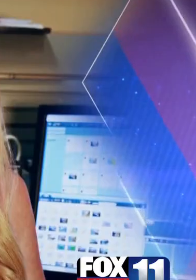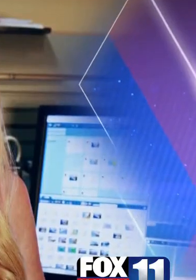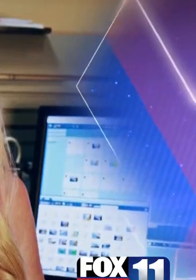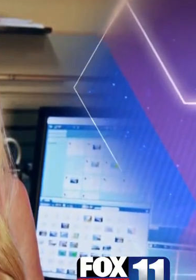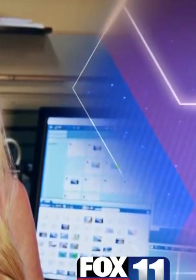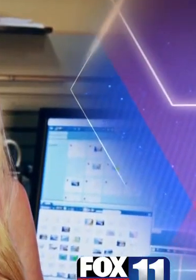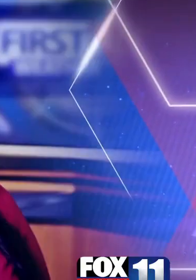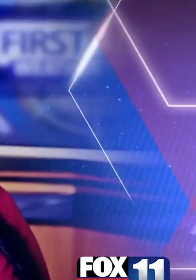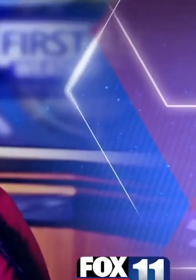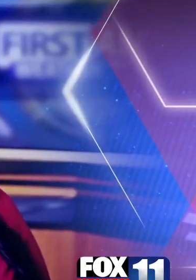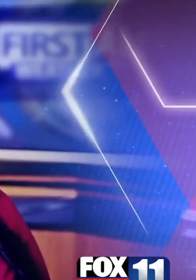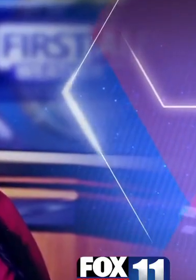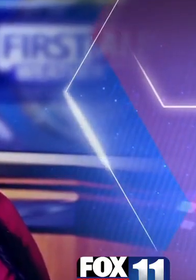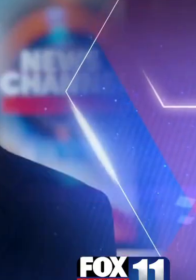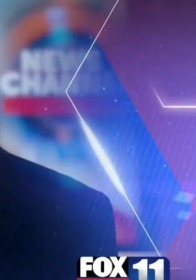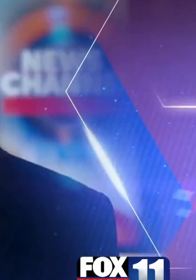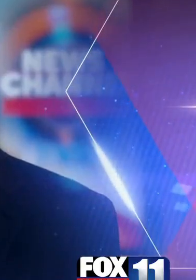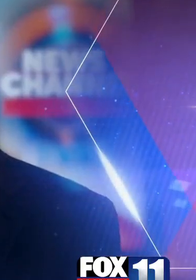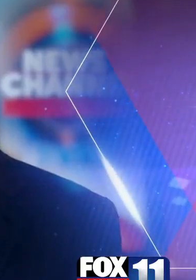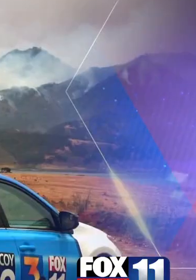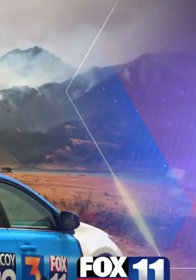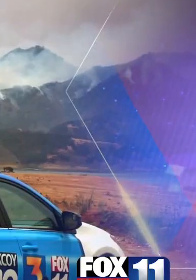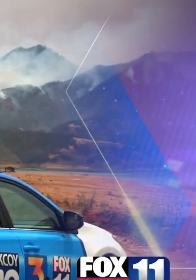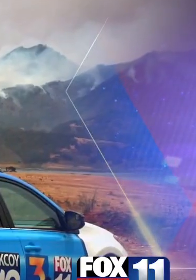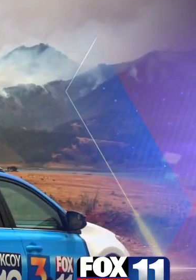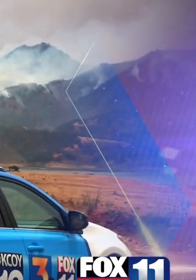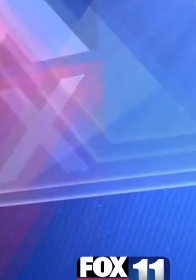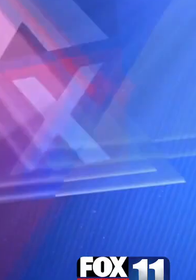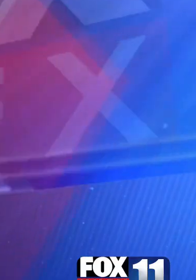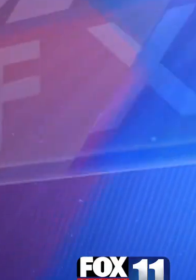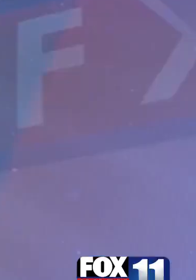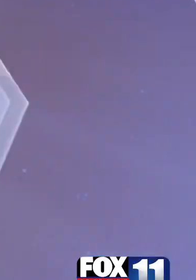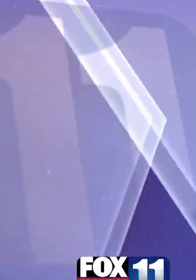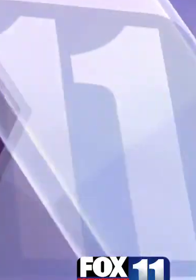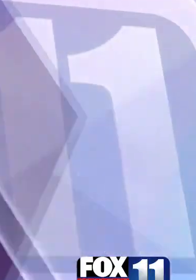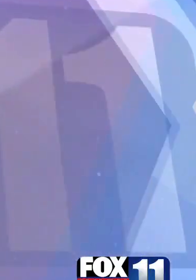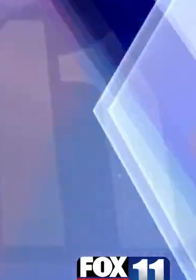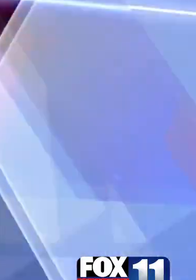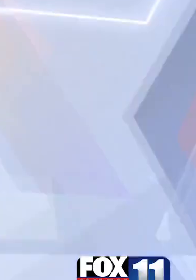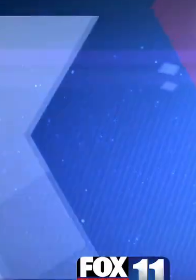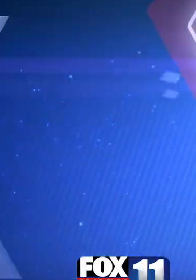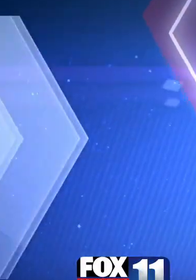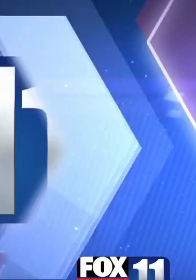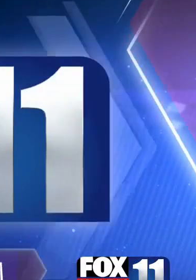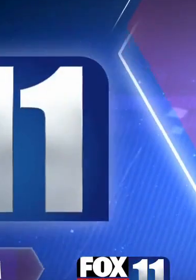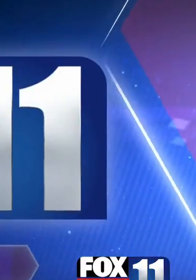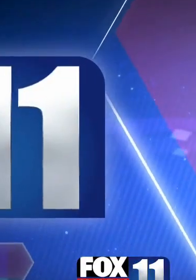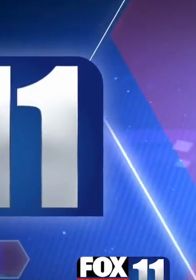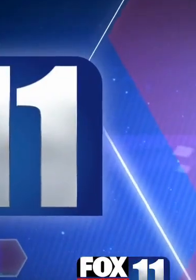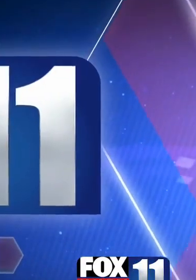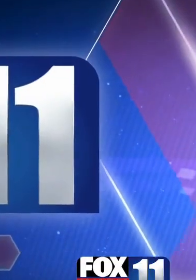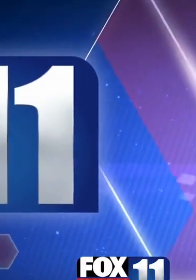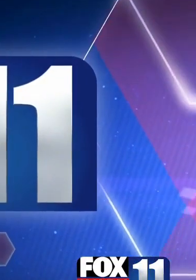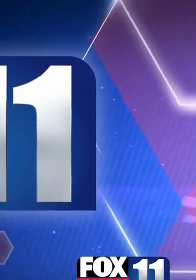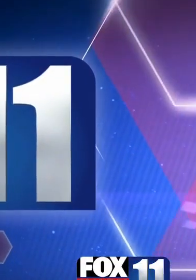Now, with coverage from wherever you are, this is Fox 11 News Live at 10.